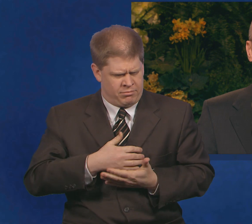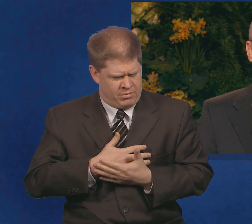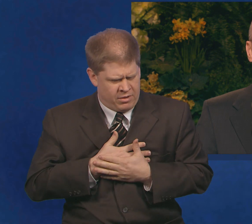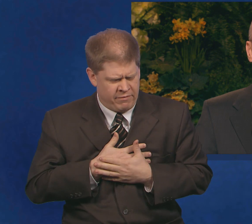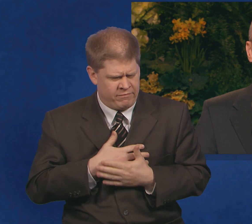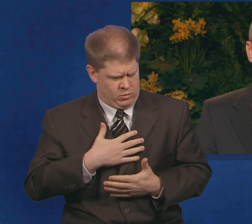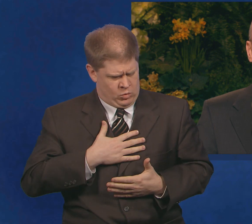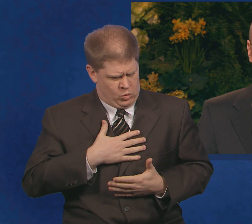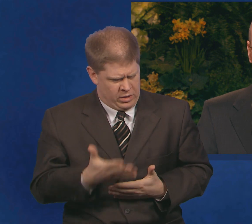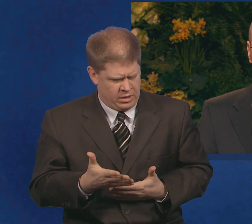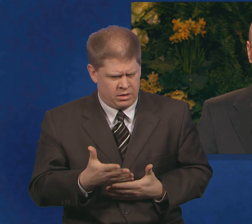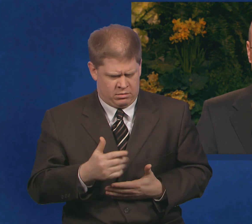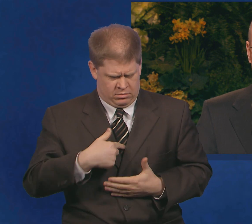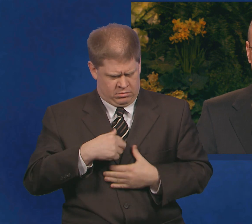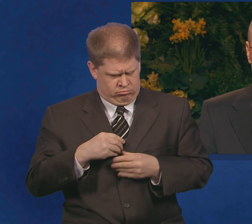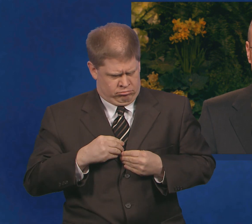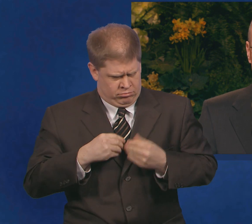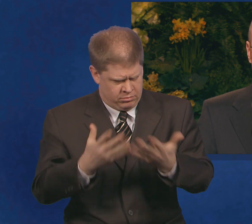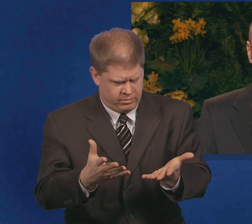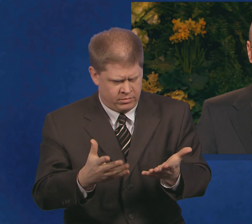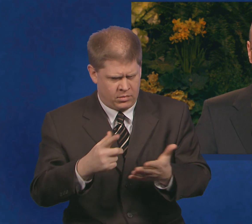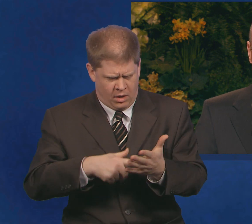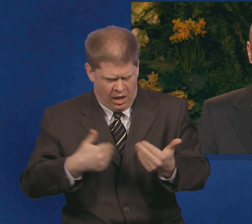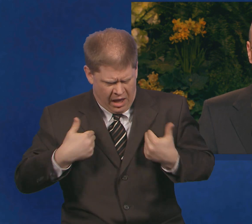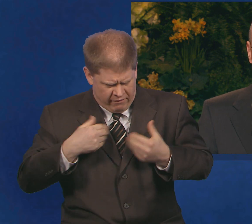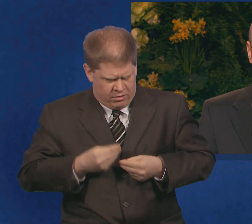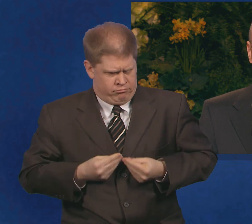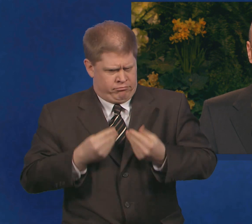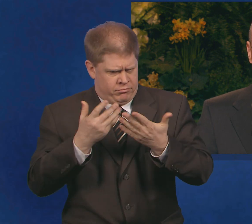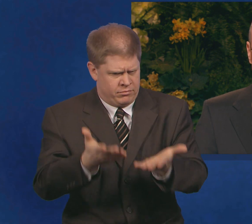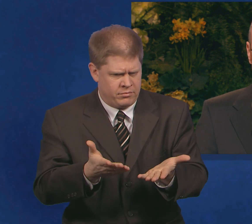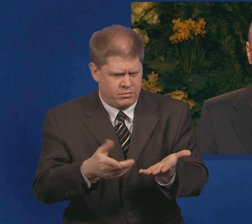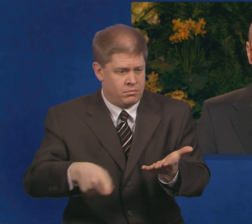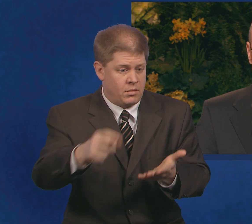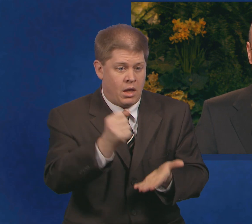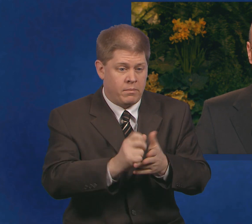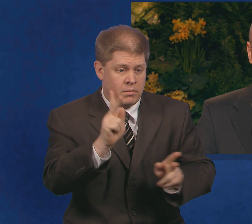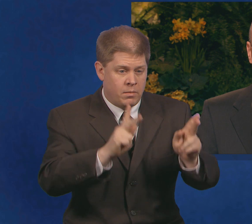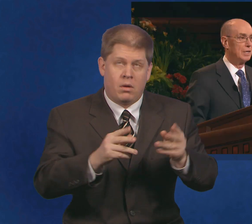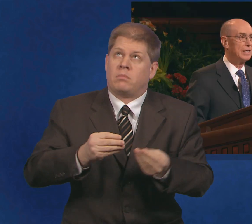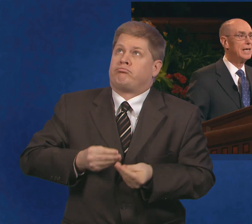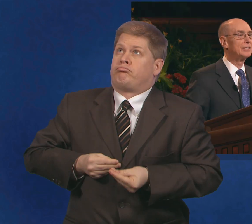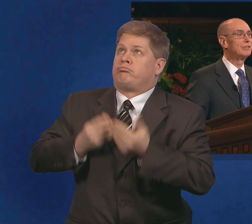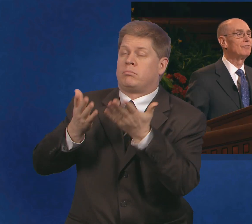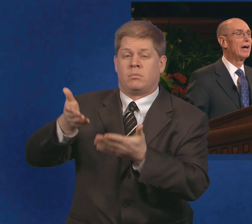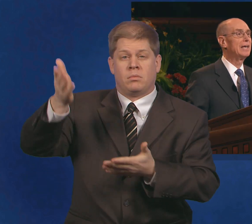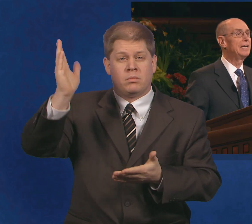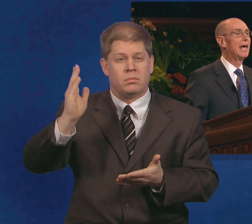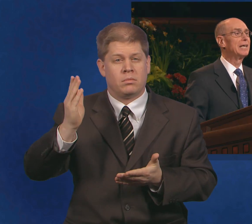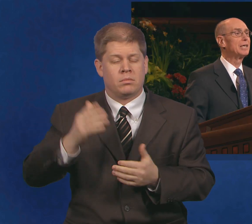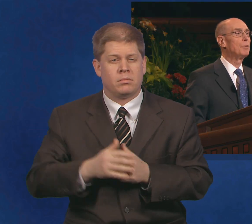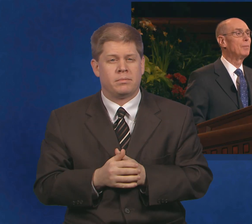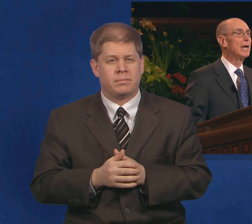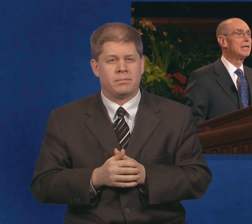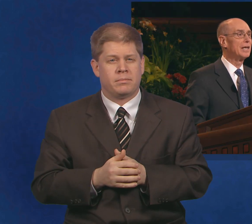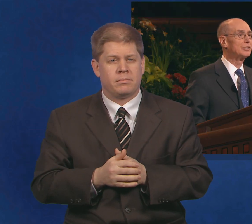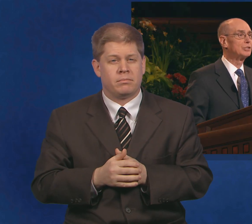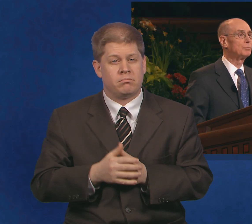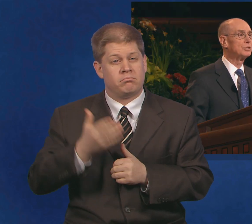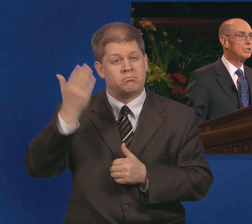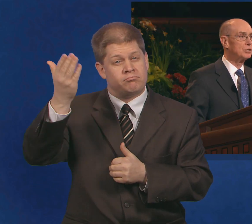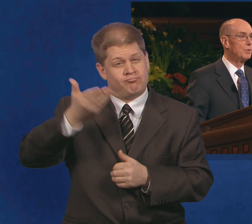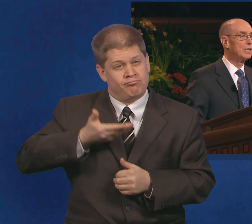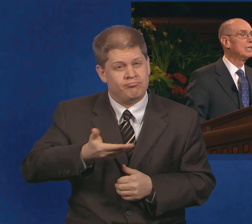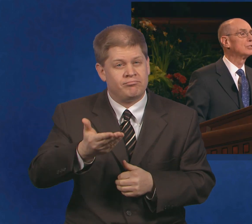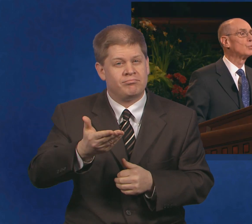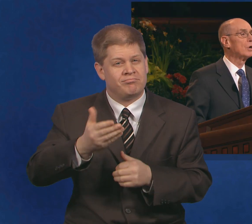themselves and what they have to God and to His Word. He has invited and commanded us